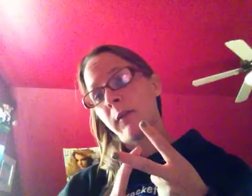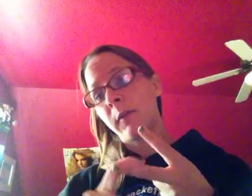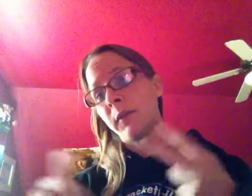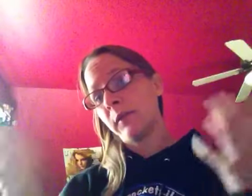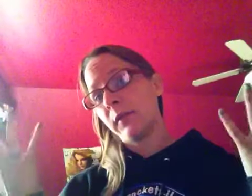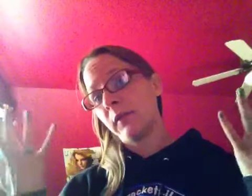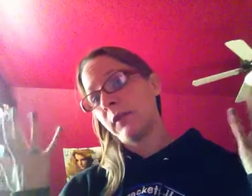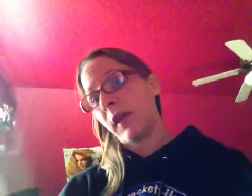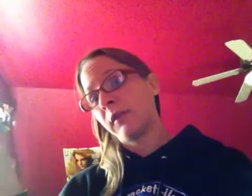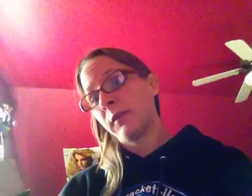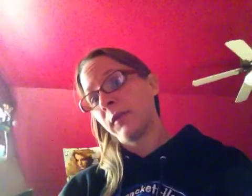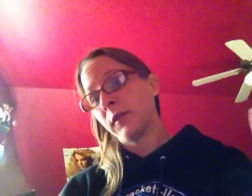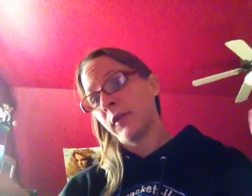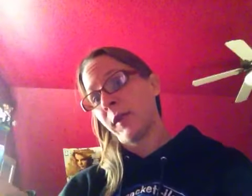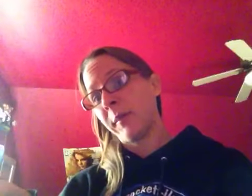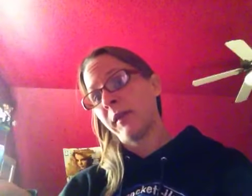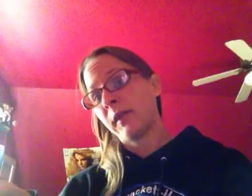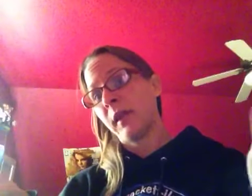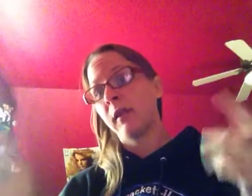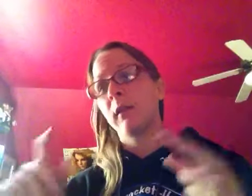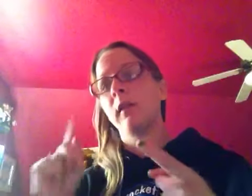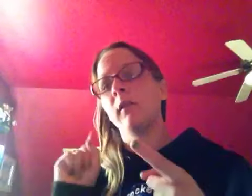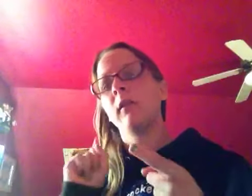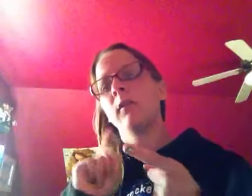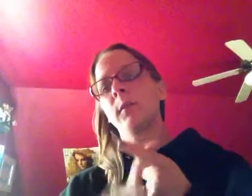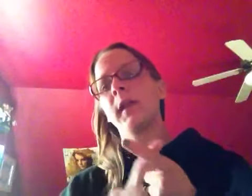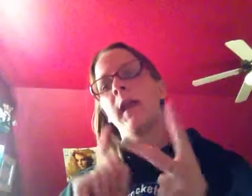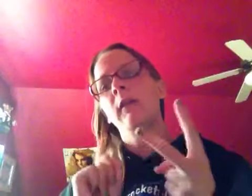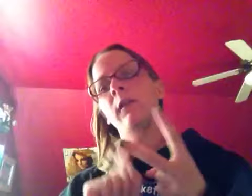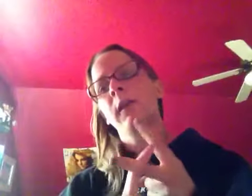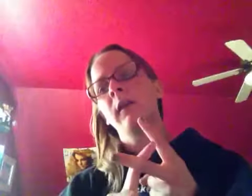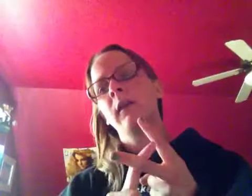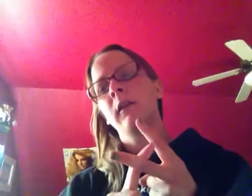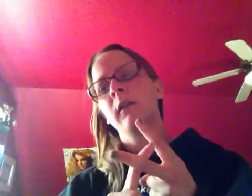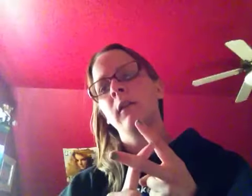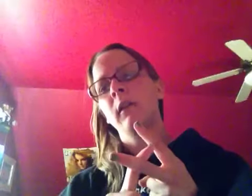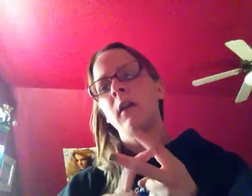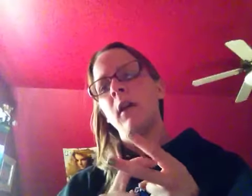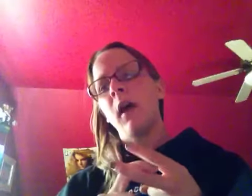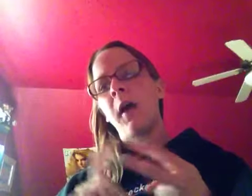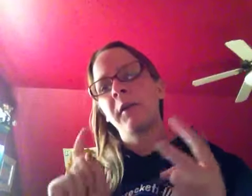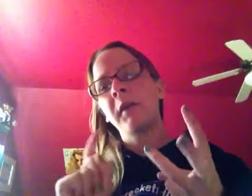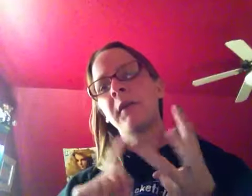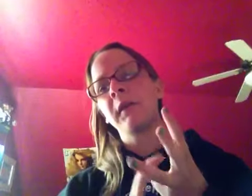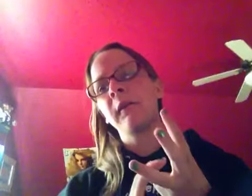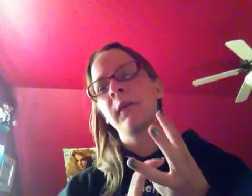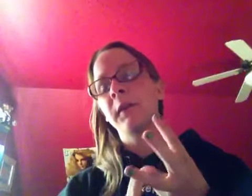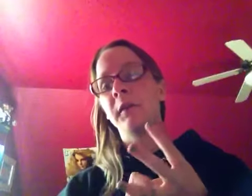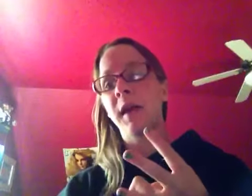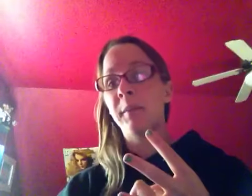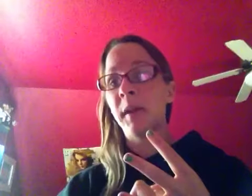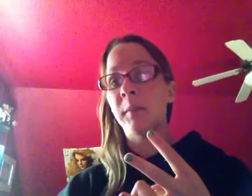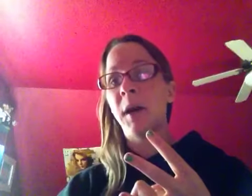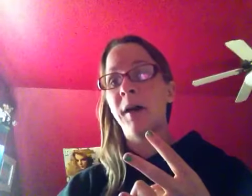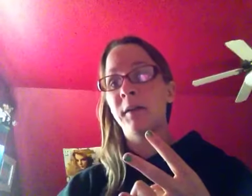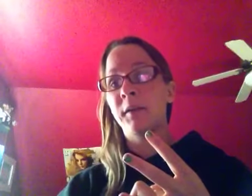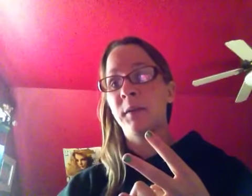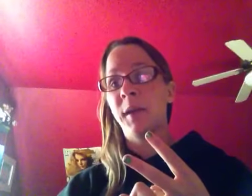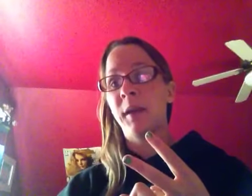from different tons of different ceramic things like you can choose from plates, figures I was actually looking for a little cupcake box to paint